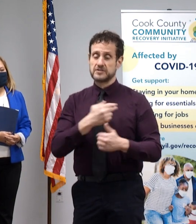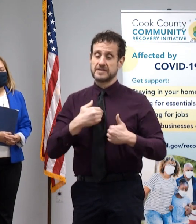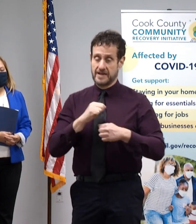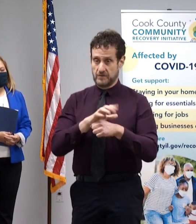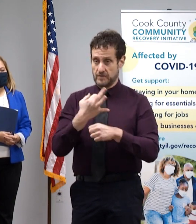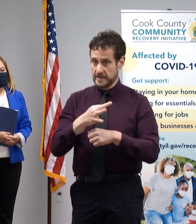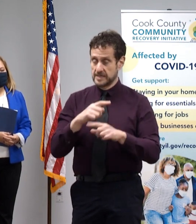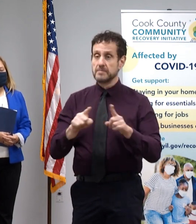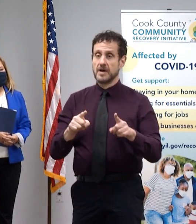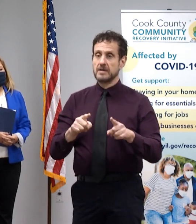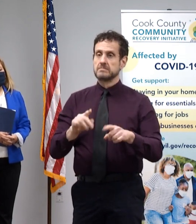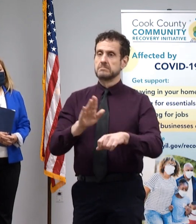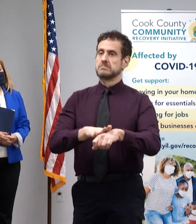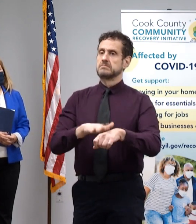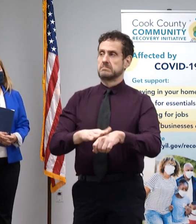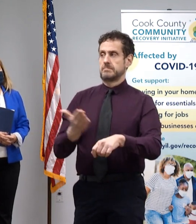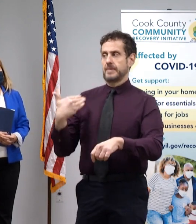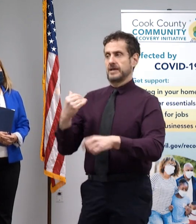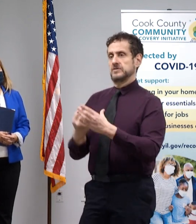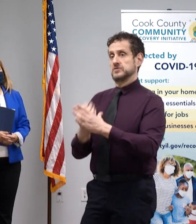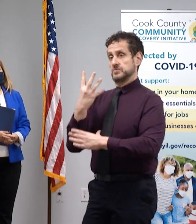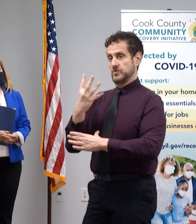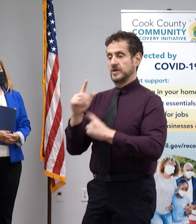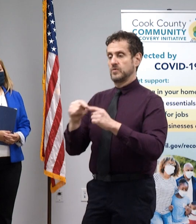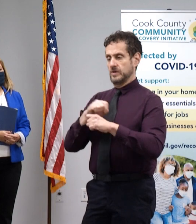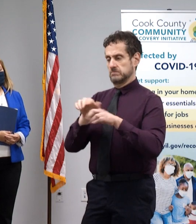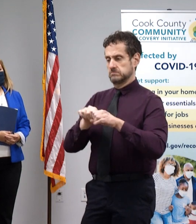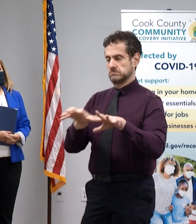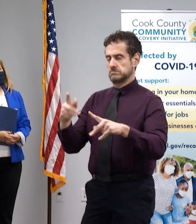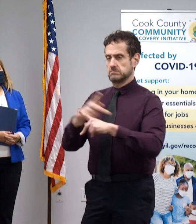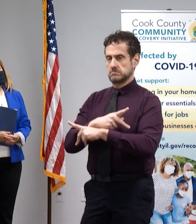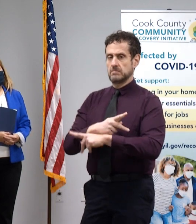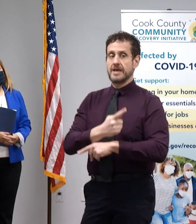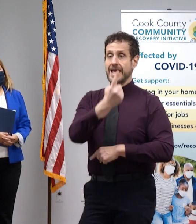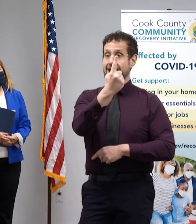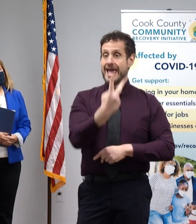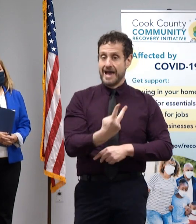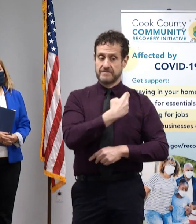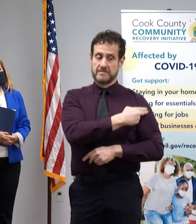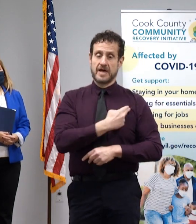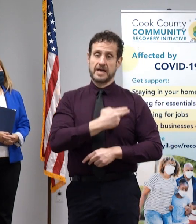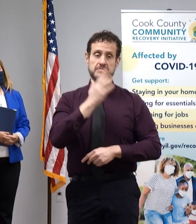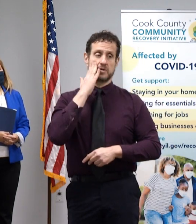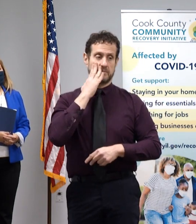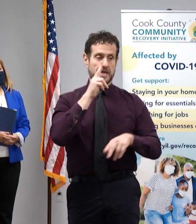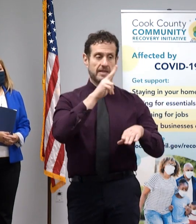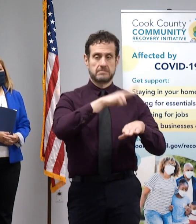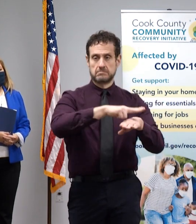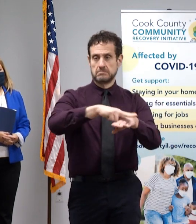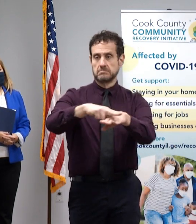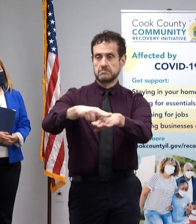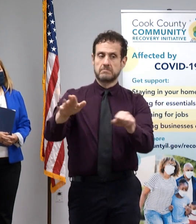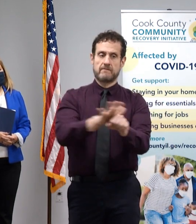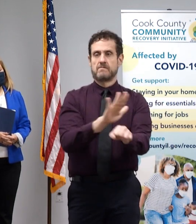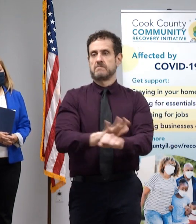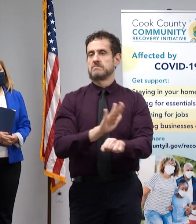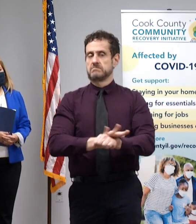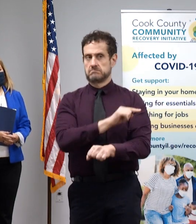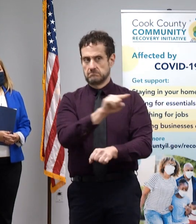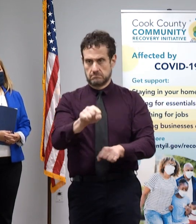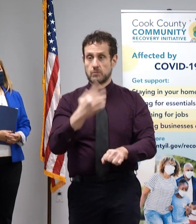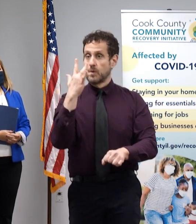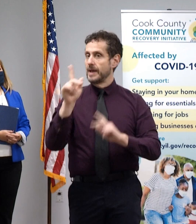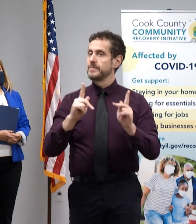however, that in the spring, at the height of the pandemic, half of our hospital beds were taken up by people who had COVID